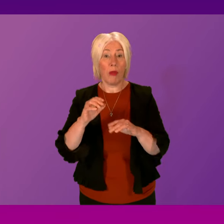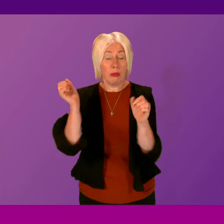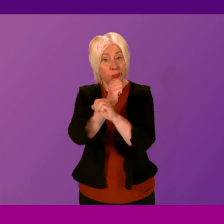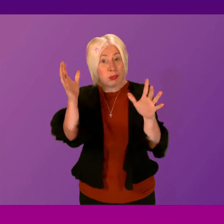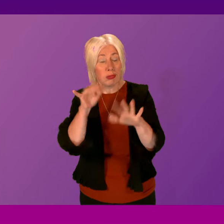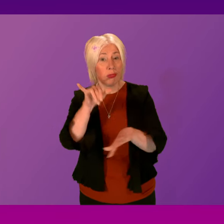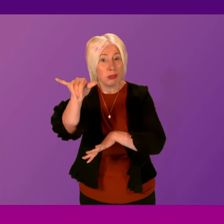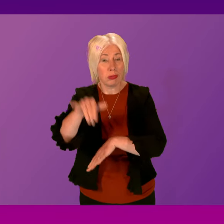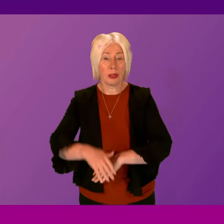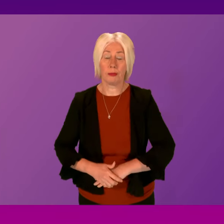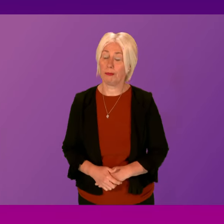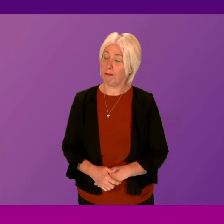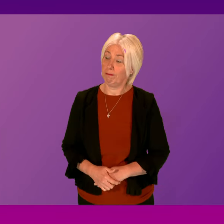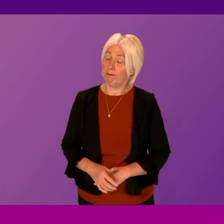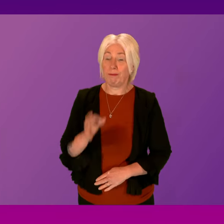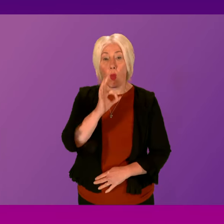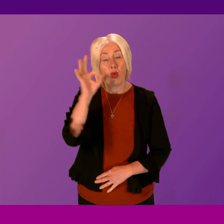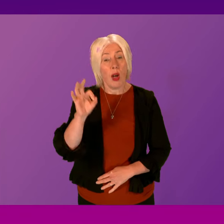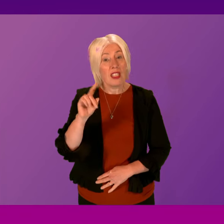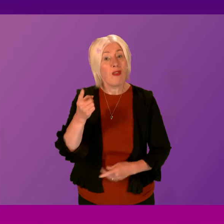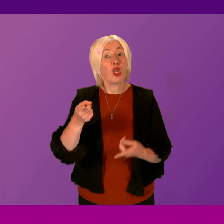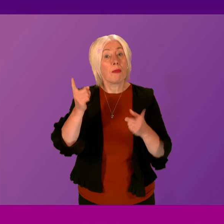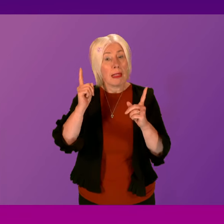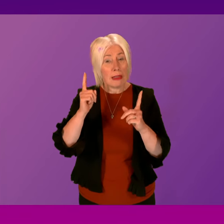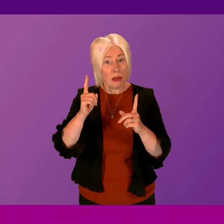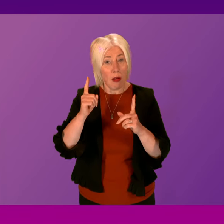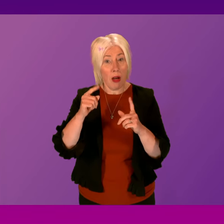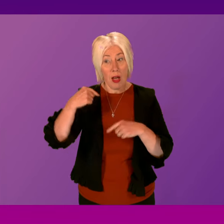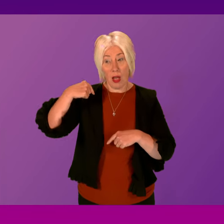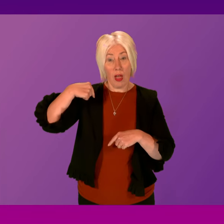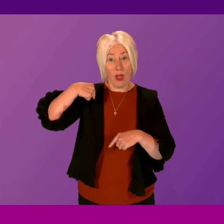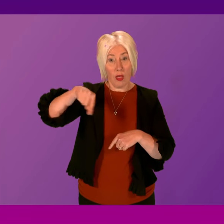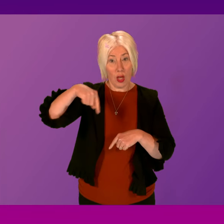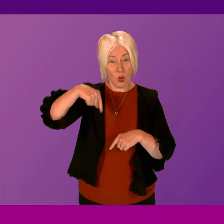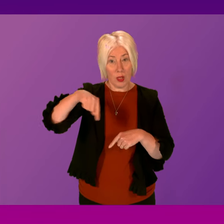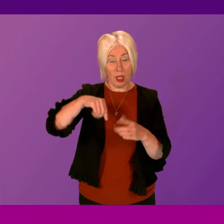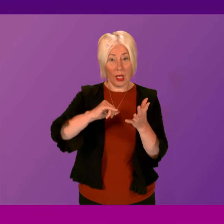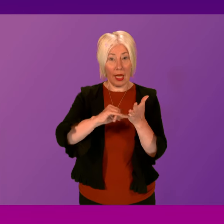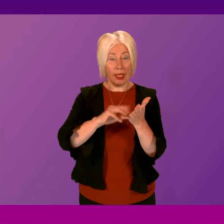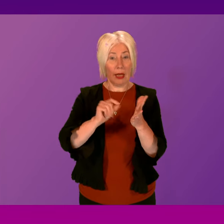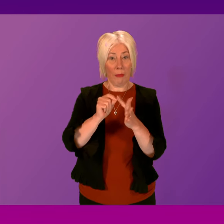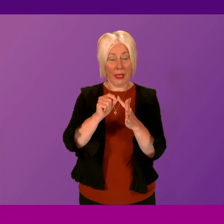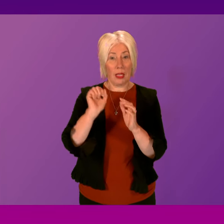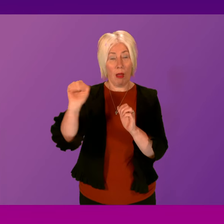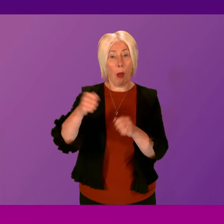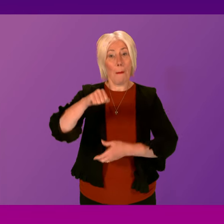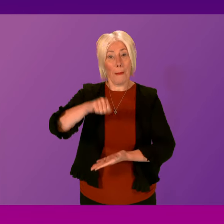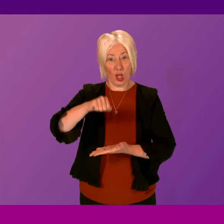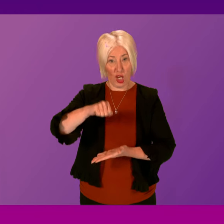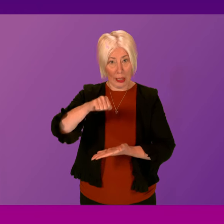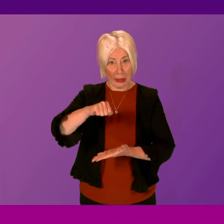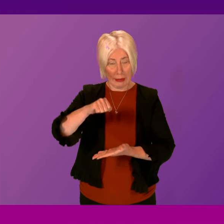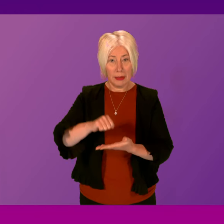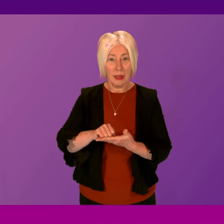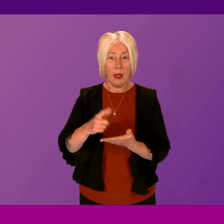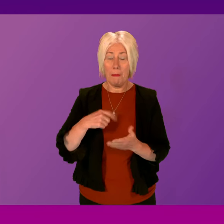Can I ask the First Minister that in this week of the SNP's budget, which has led